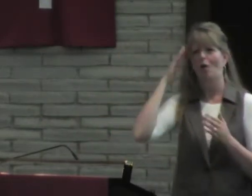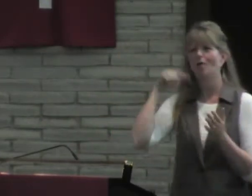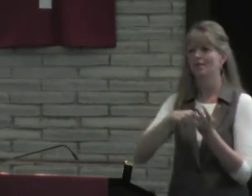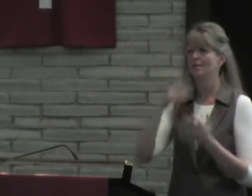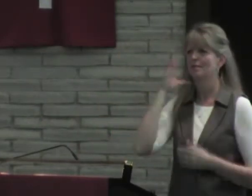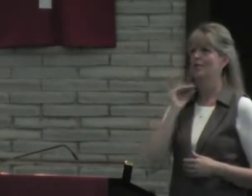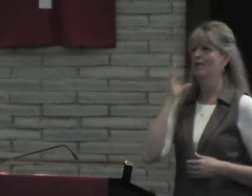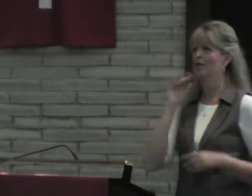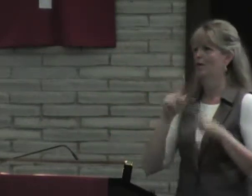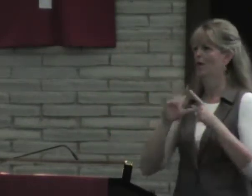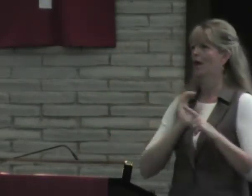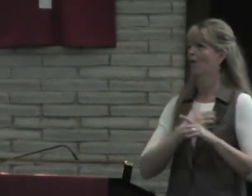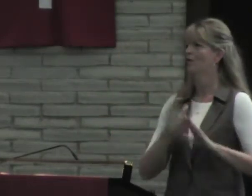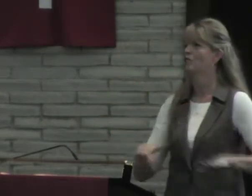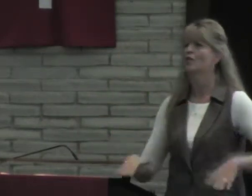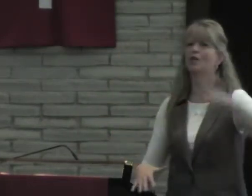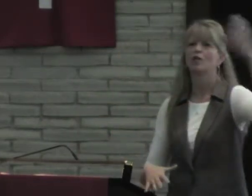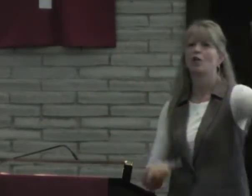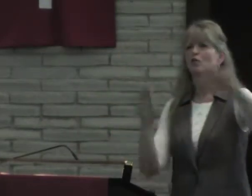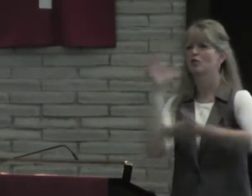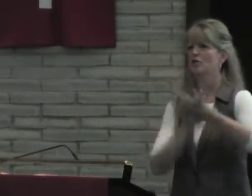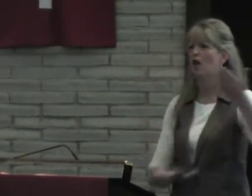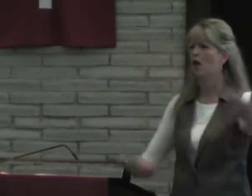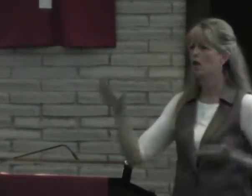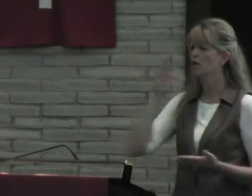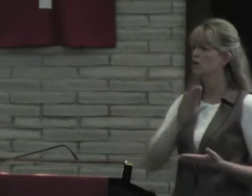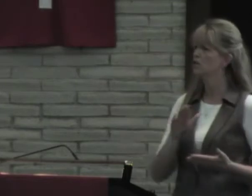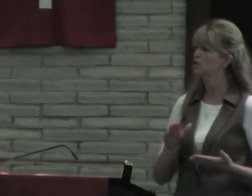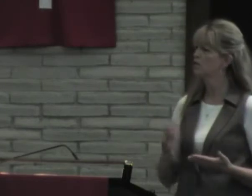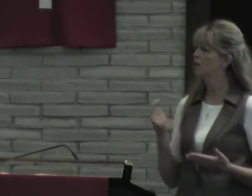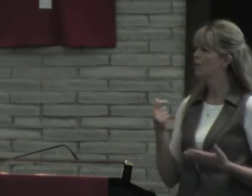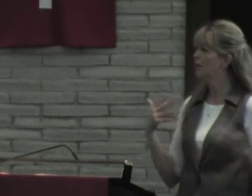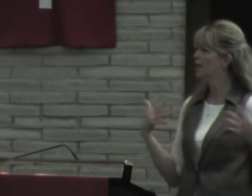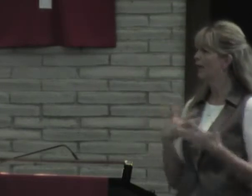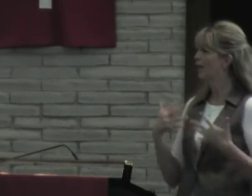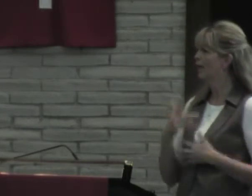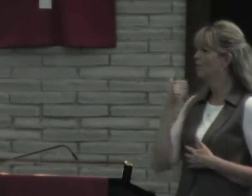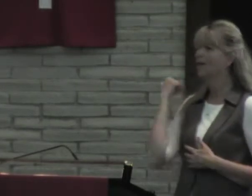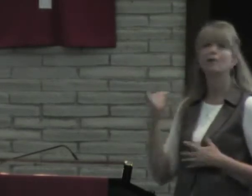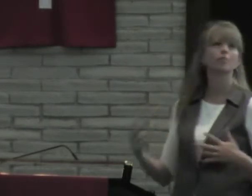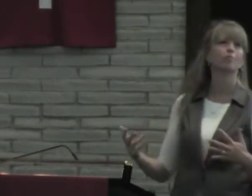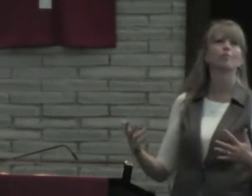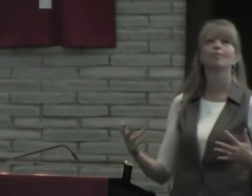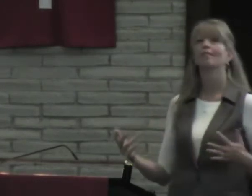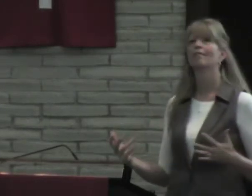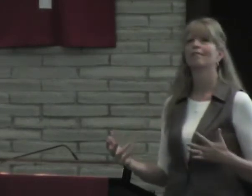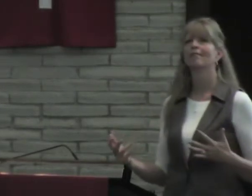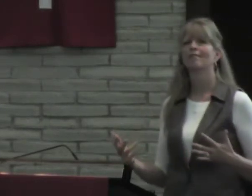And some of you may know this experience when you were a child or when you went to college. You're a little bit scared.